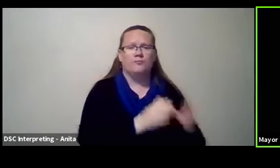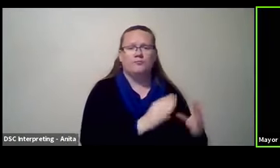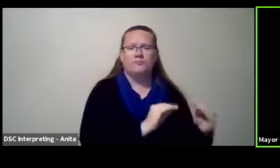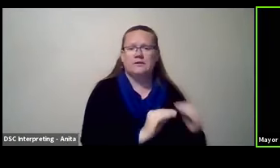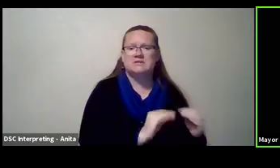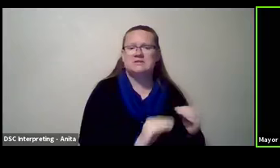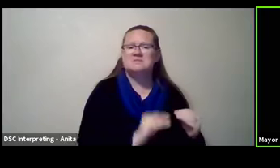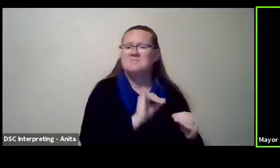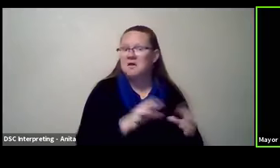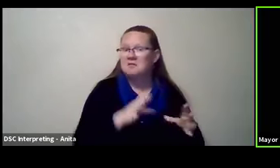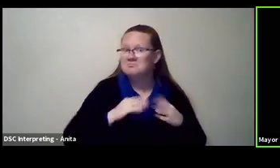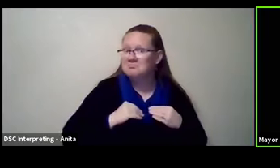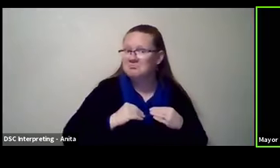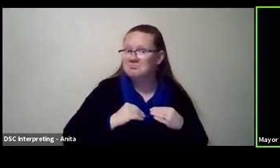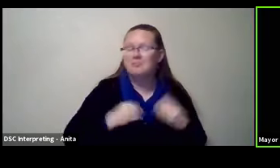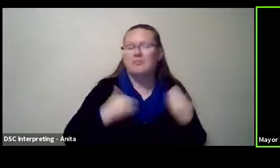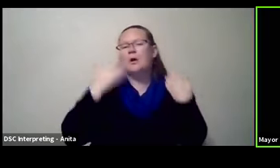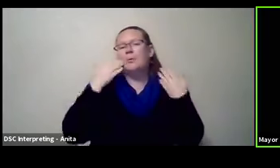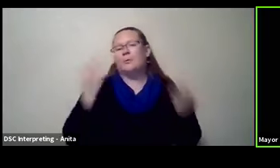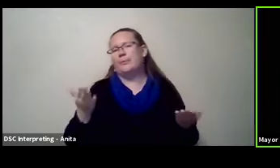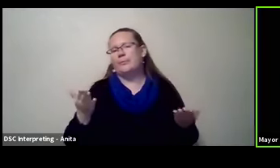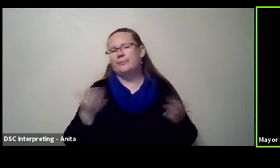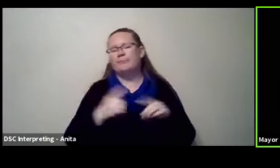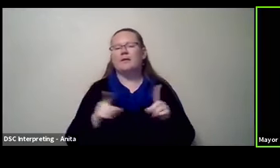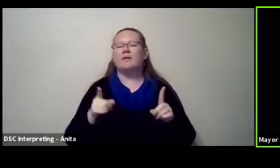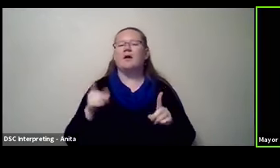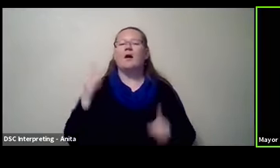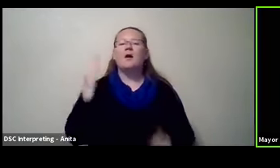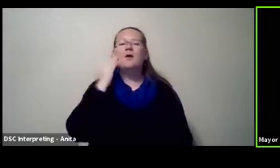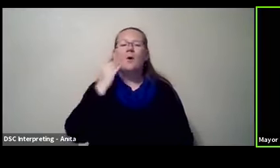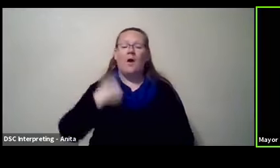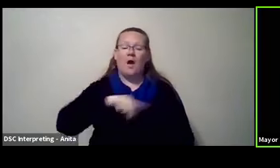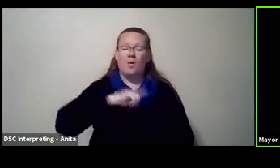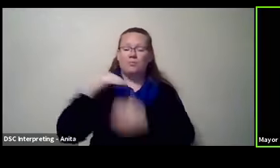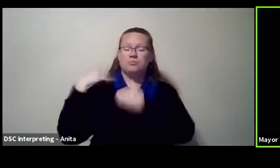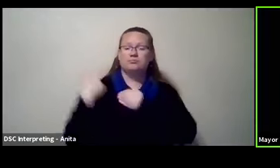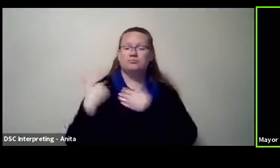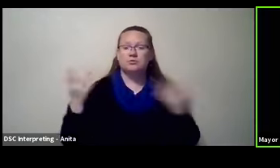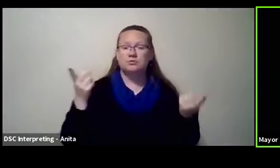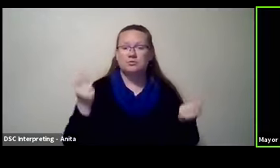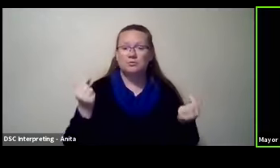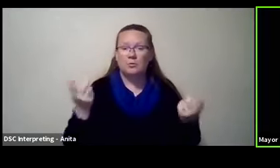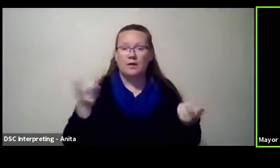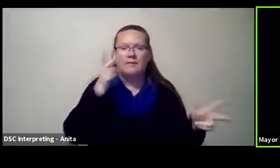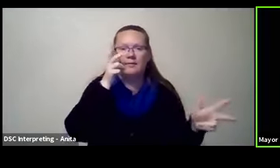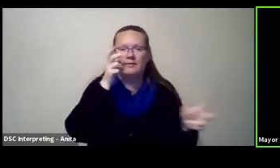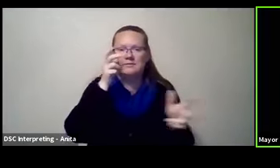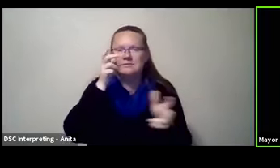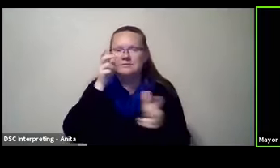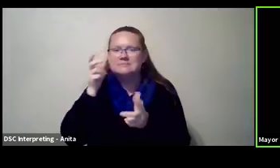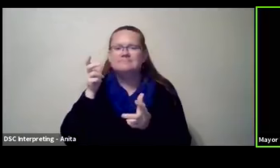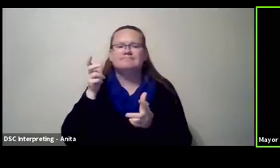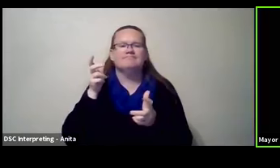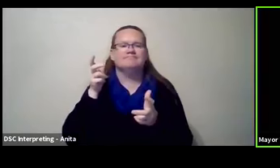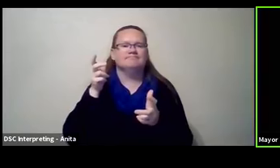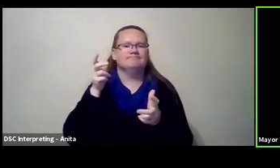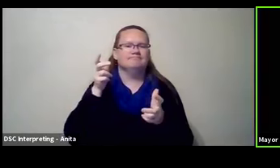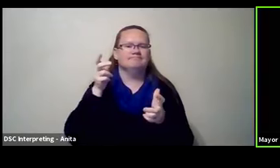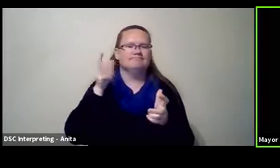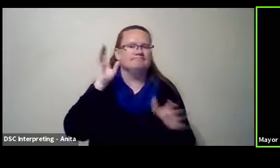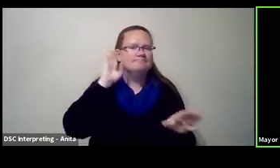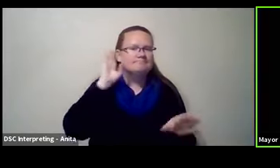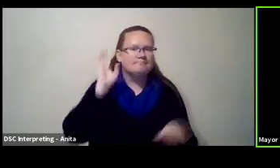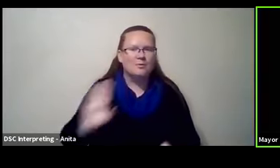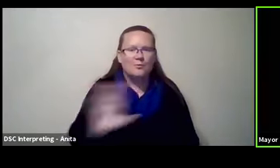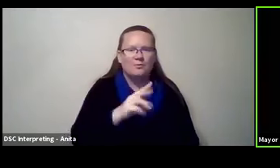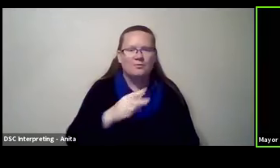Um, but I do know that the job of all of us is to listen. And so, uh, I don't think that it's not,